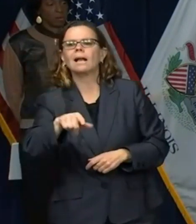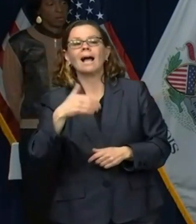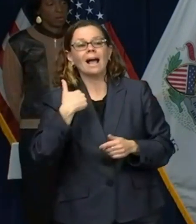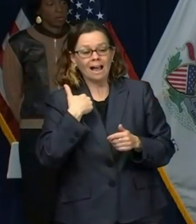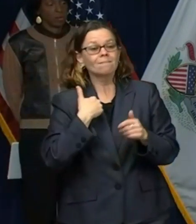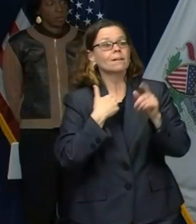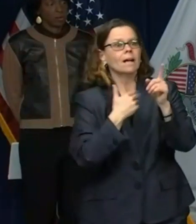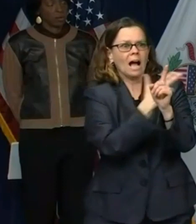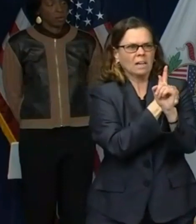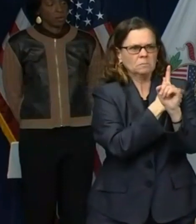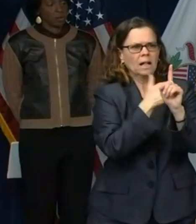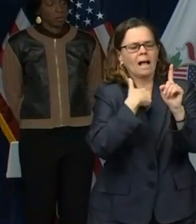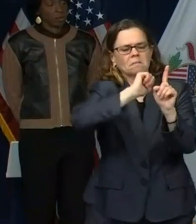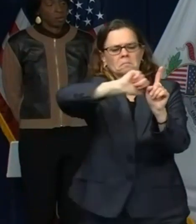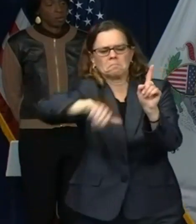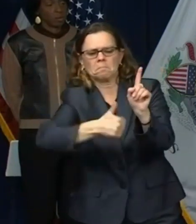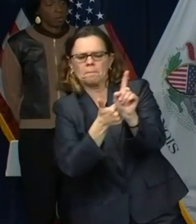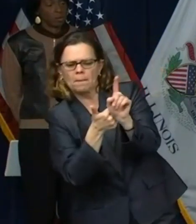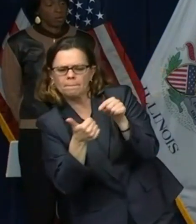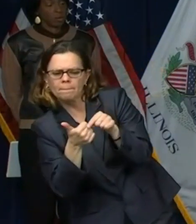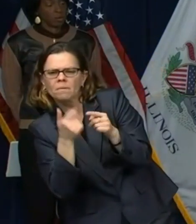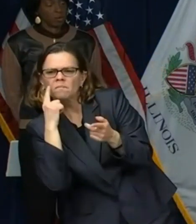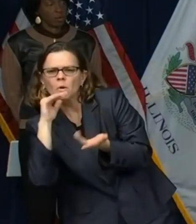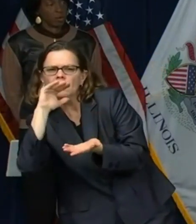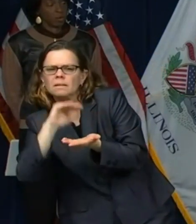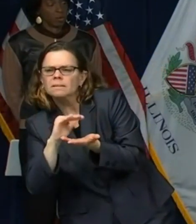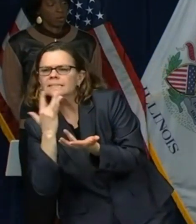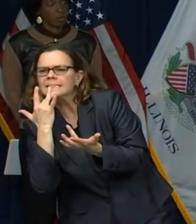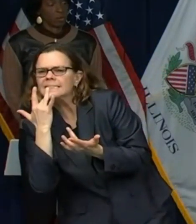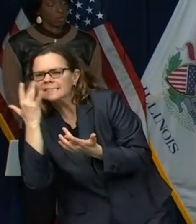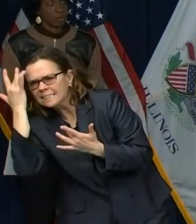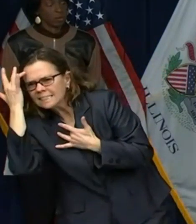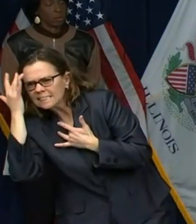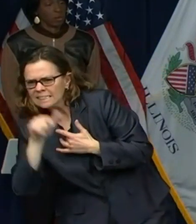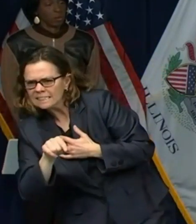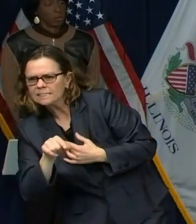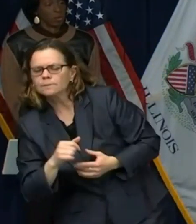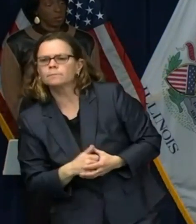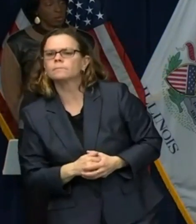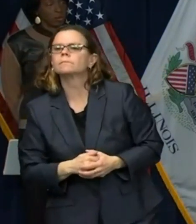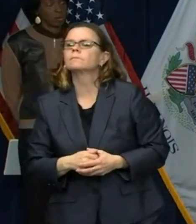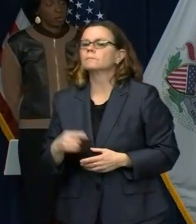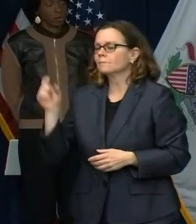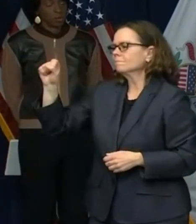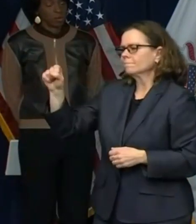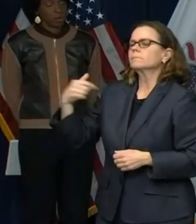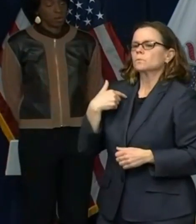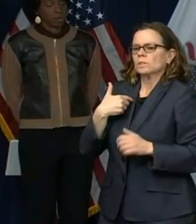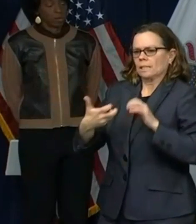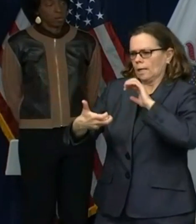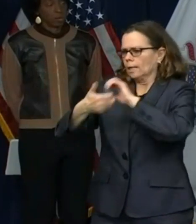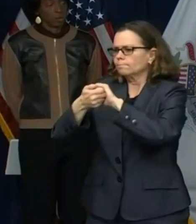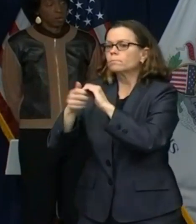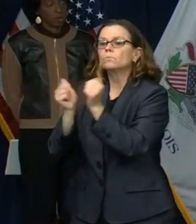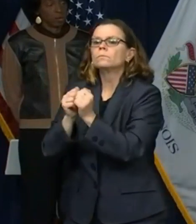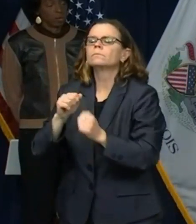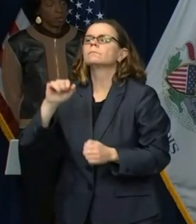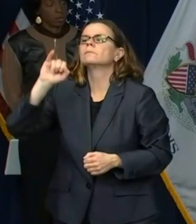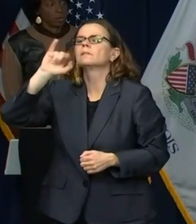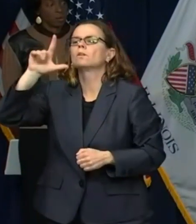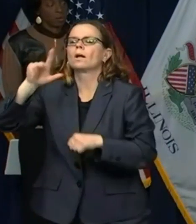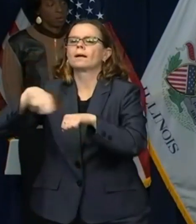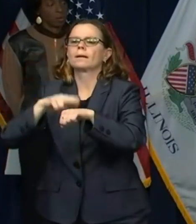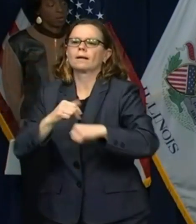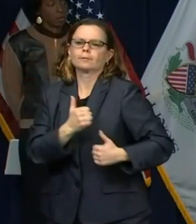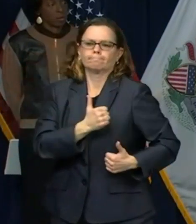of the Army Corps of Engineers, and in some cases our own Illinois National Guard and local tradesmen, we have